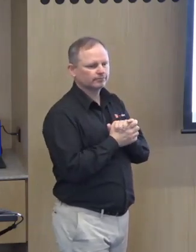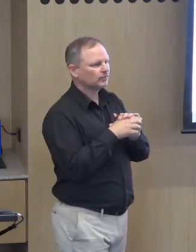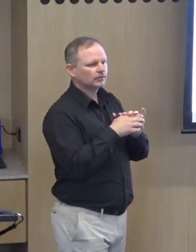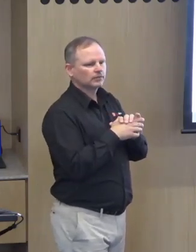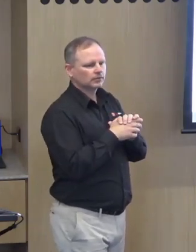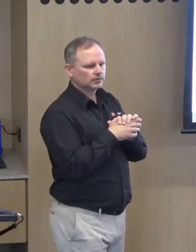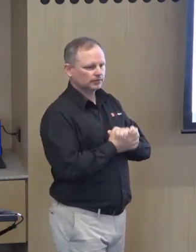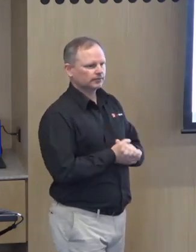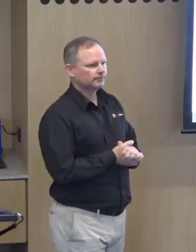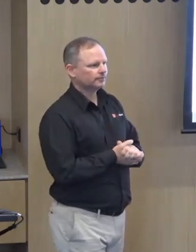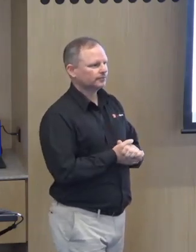service.